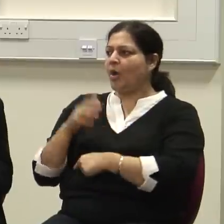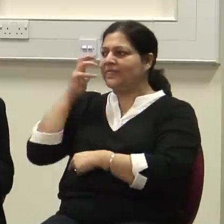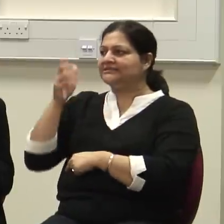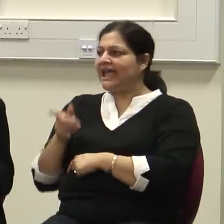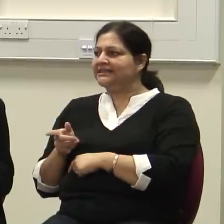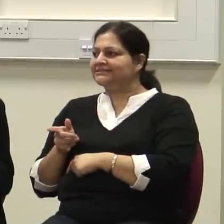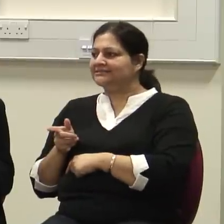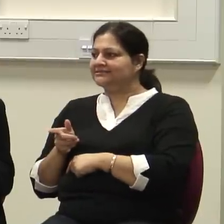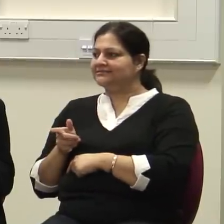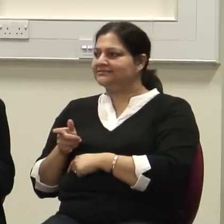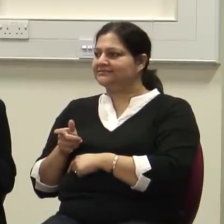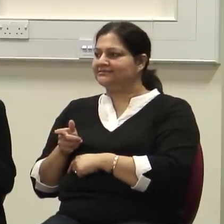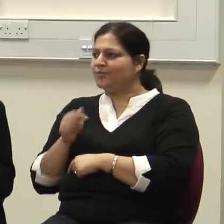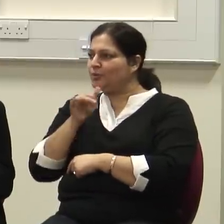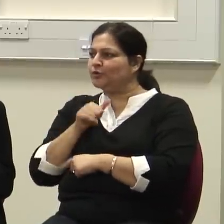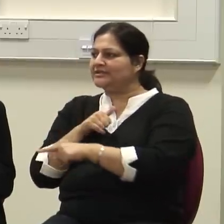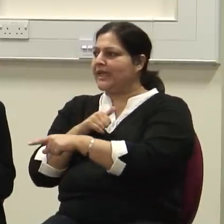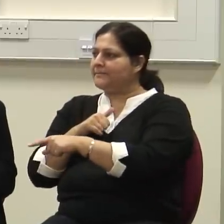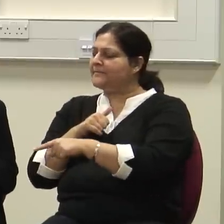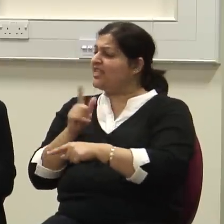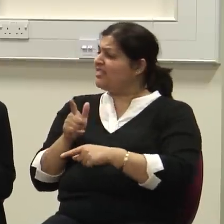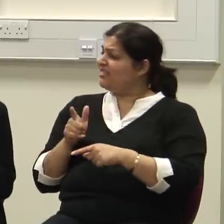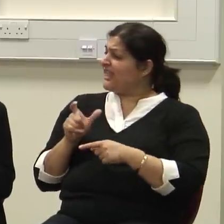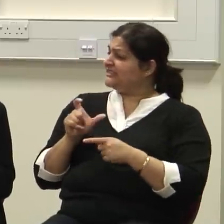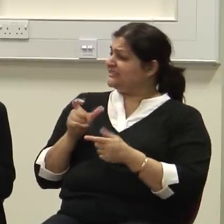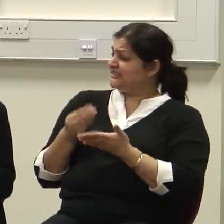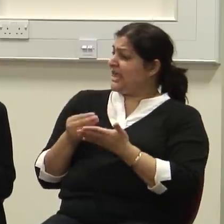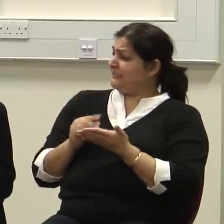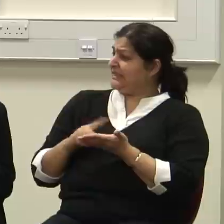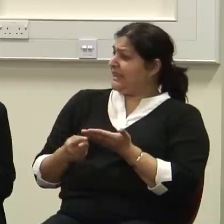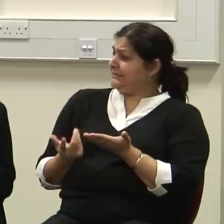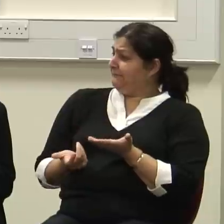This is called capitalism. Because the incentives are better. It works better.